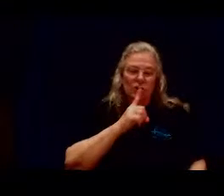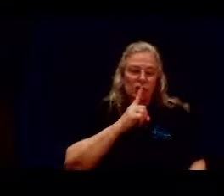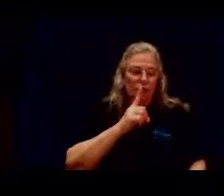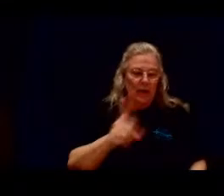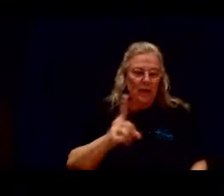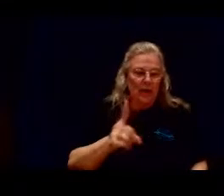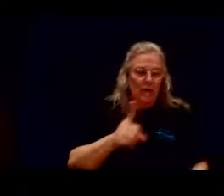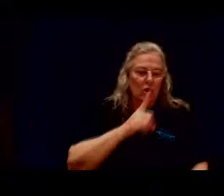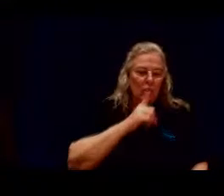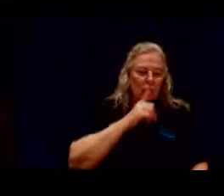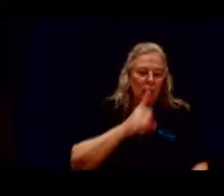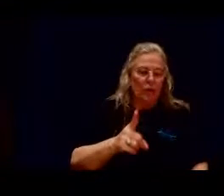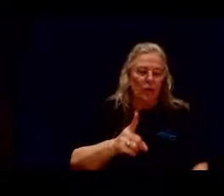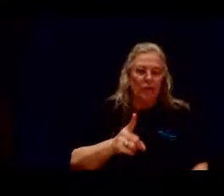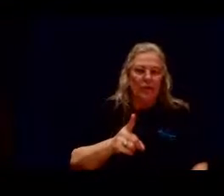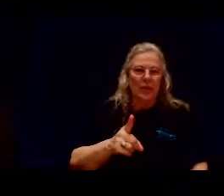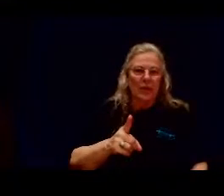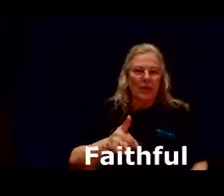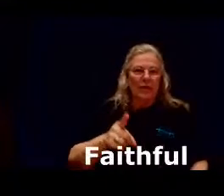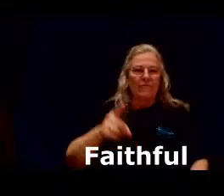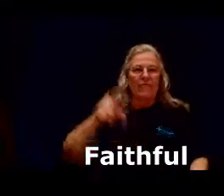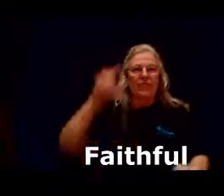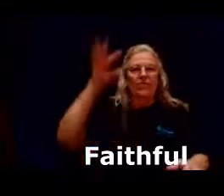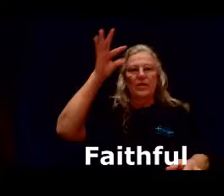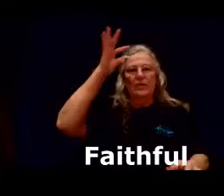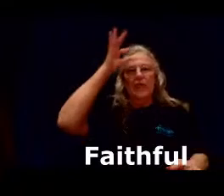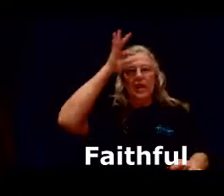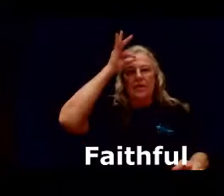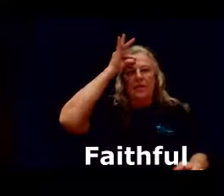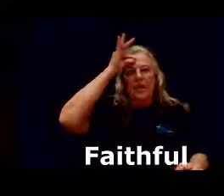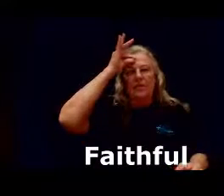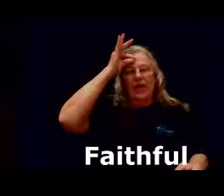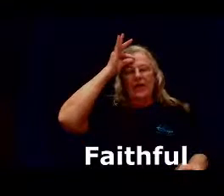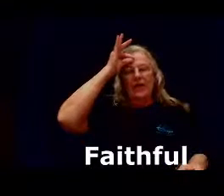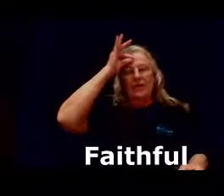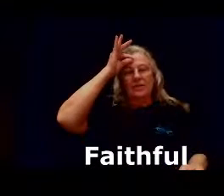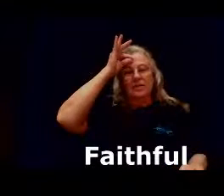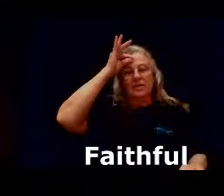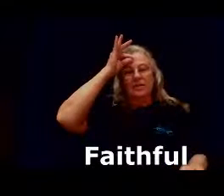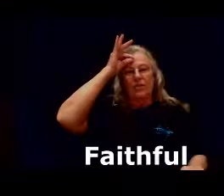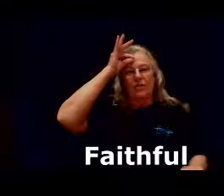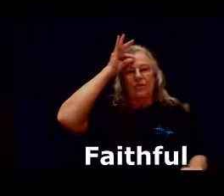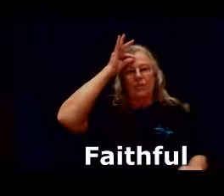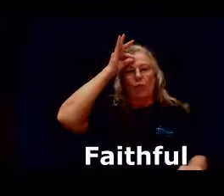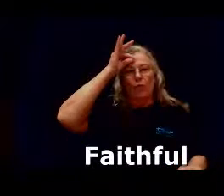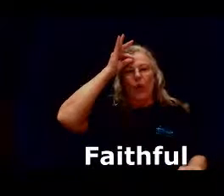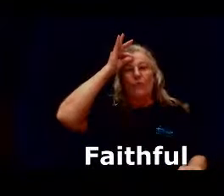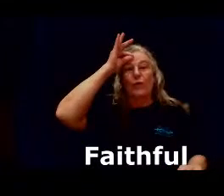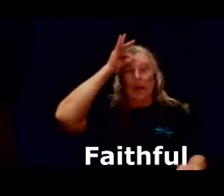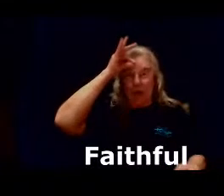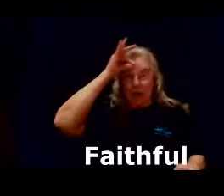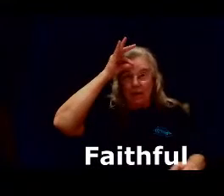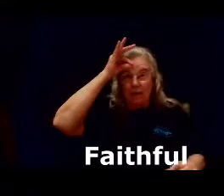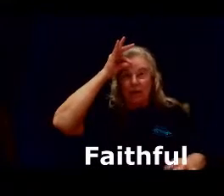straight tongue truth faithfulness the F hand against the forehead for knowledge